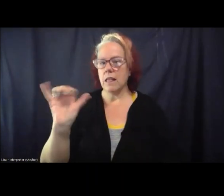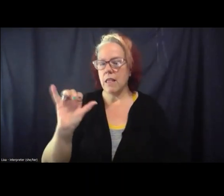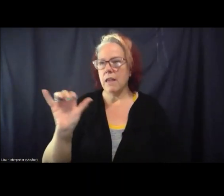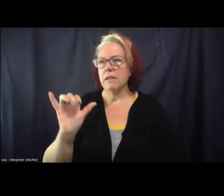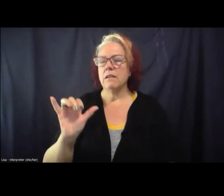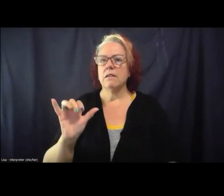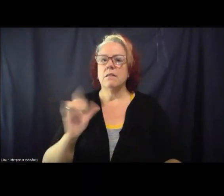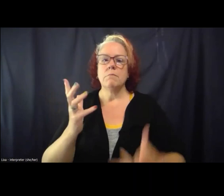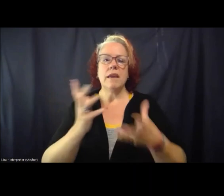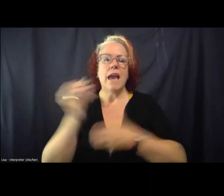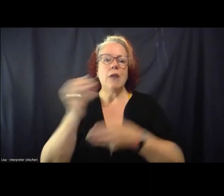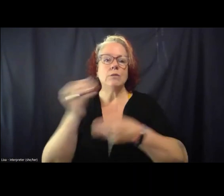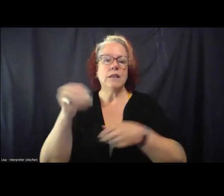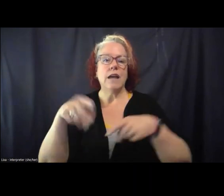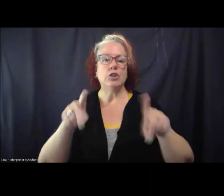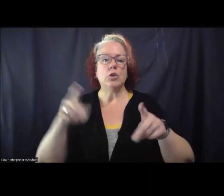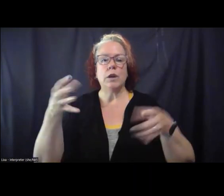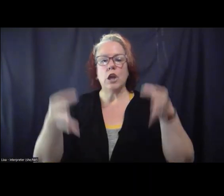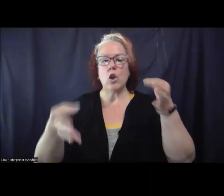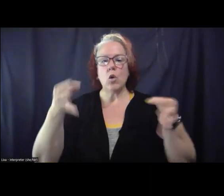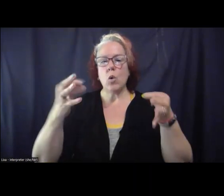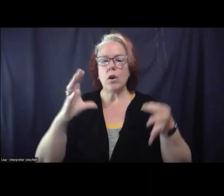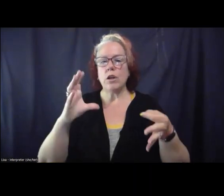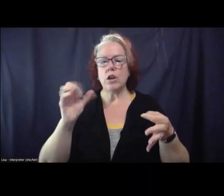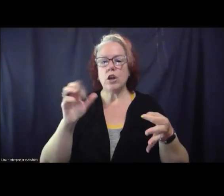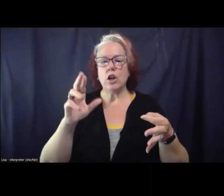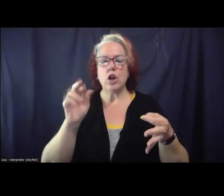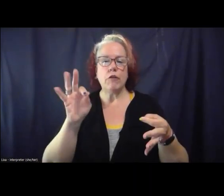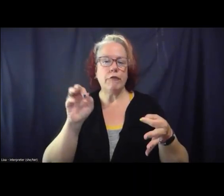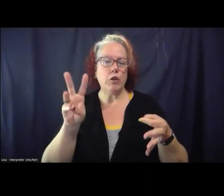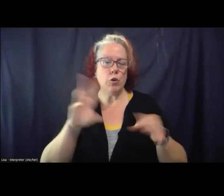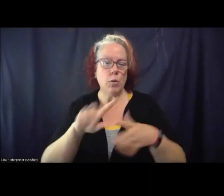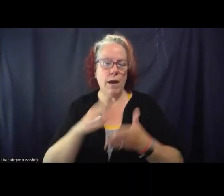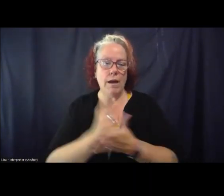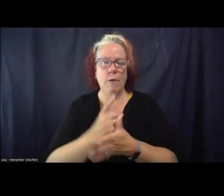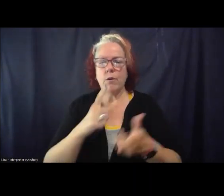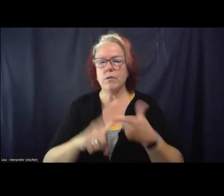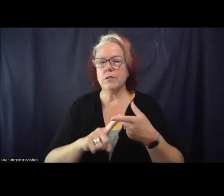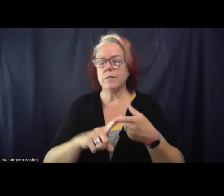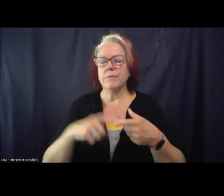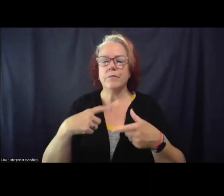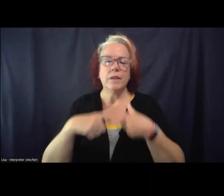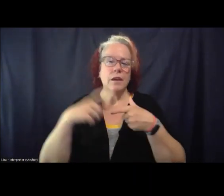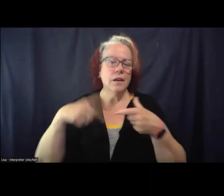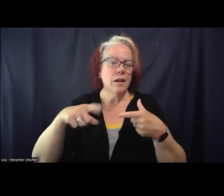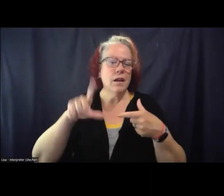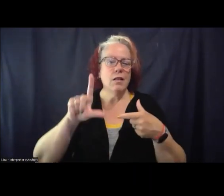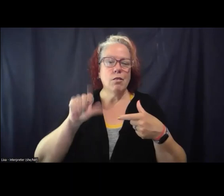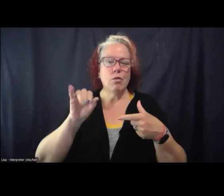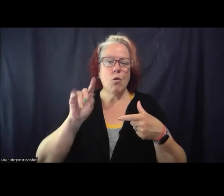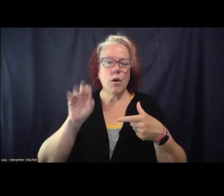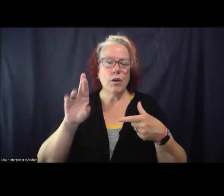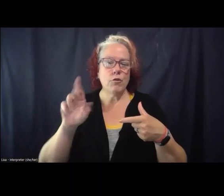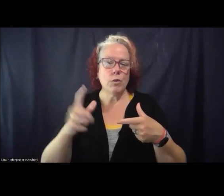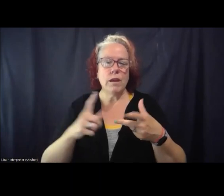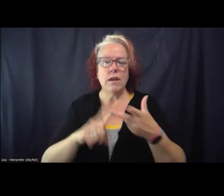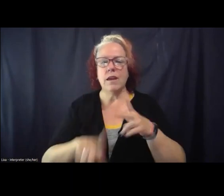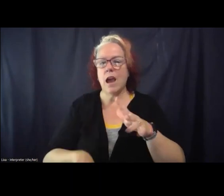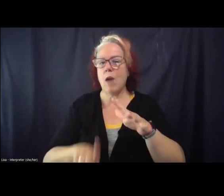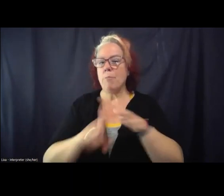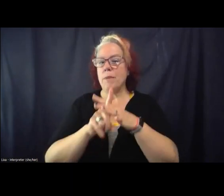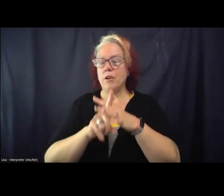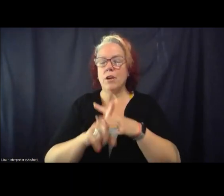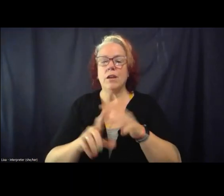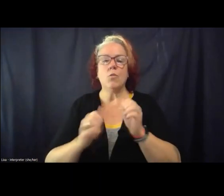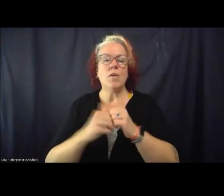outside during court determined curfew hours, loitering, appearing in public with anyone cops have labeled a